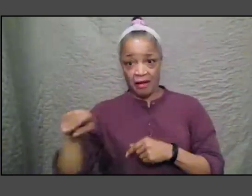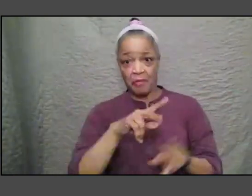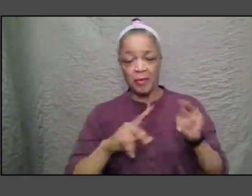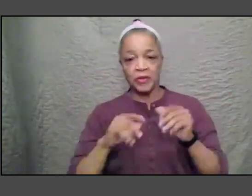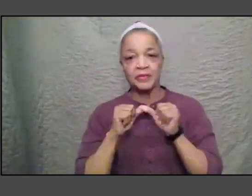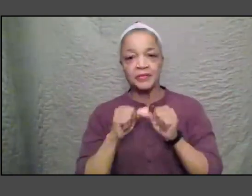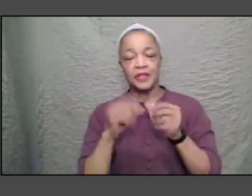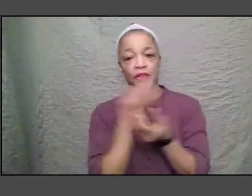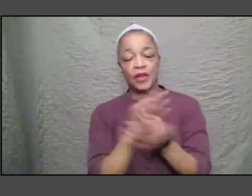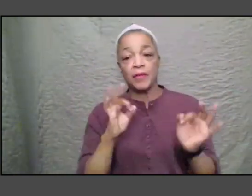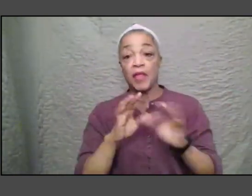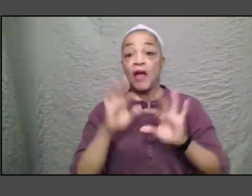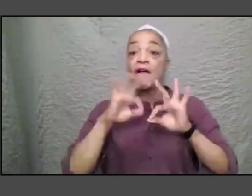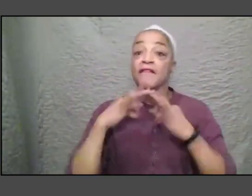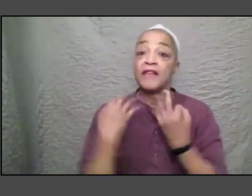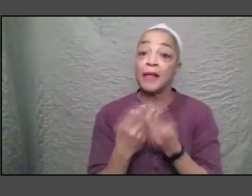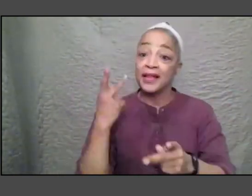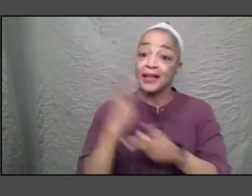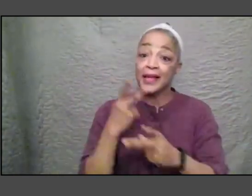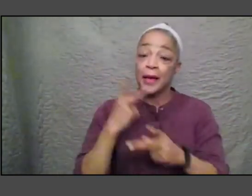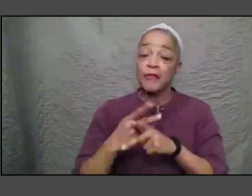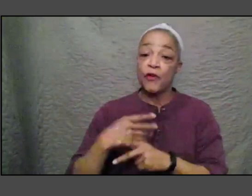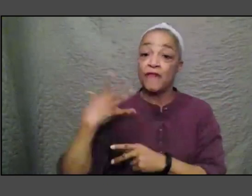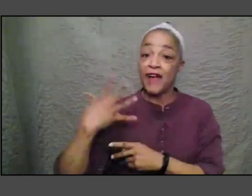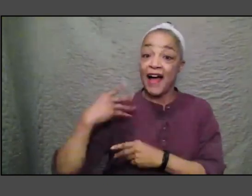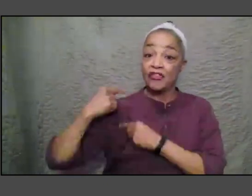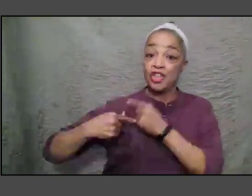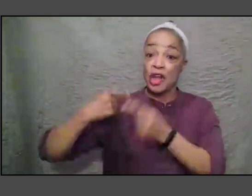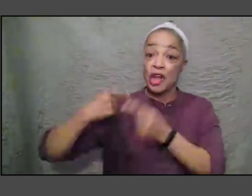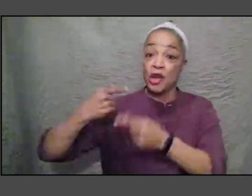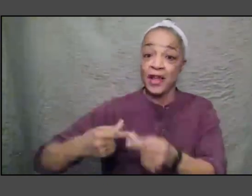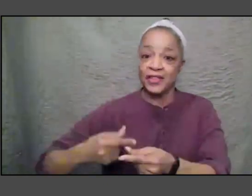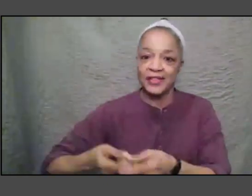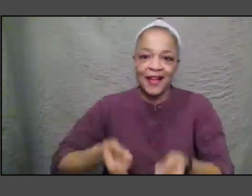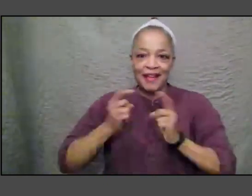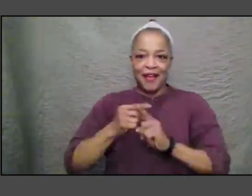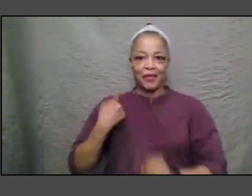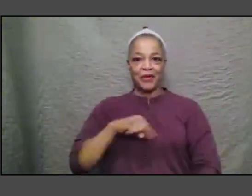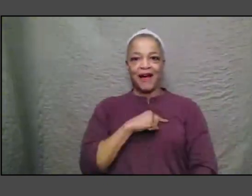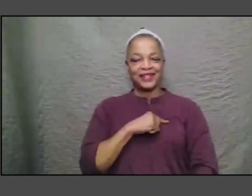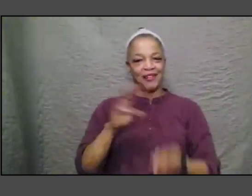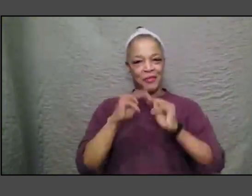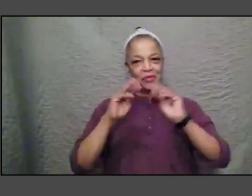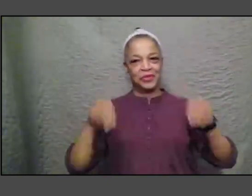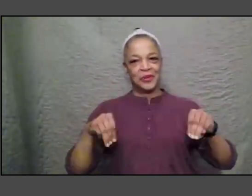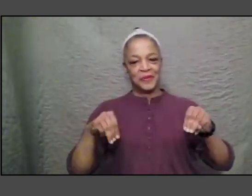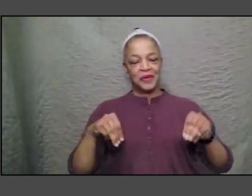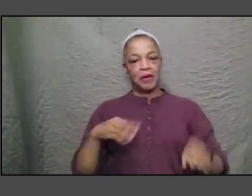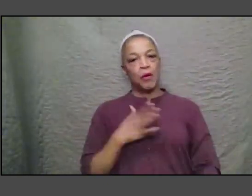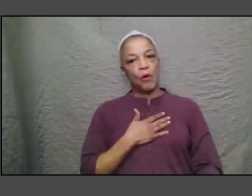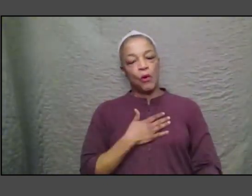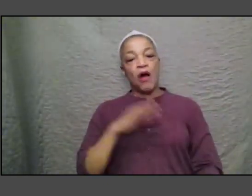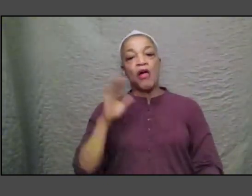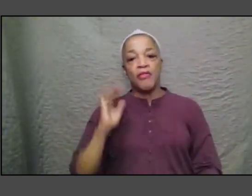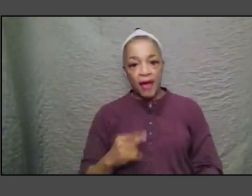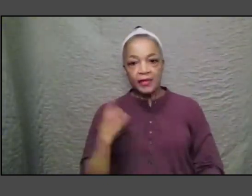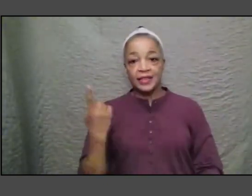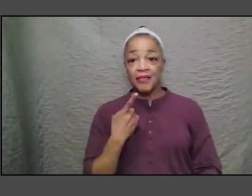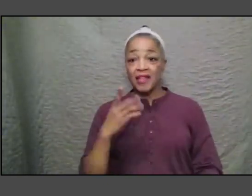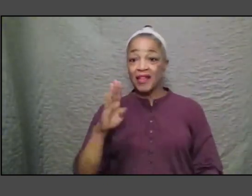generations and gave it to us it's to me that's the kind of thing that says it's just a box no it isn't it's really a